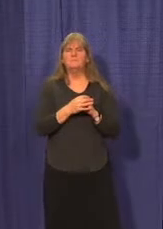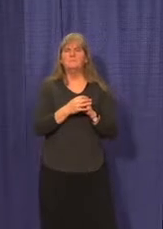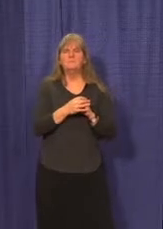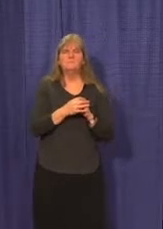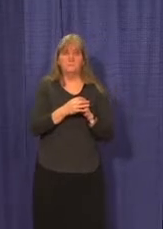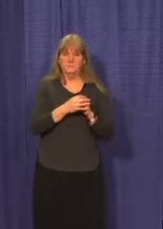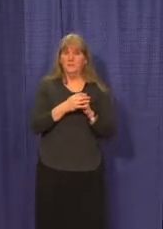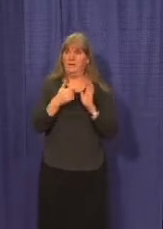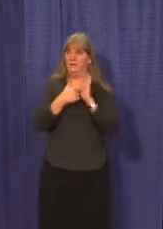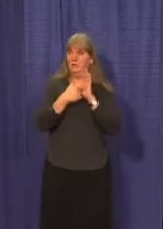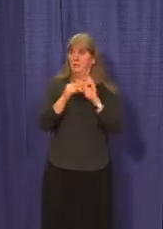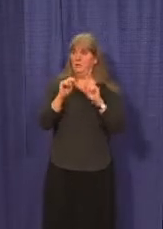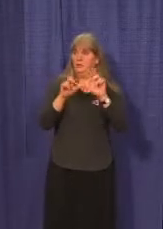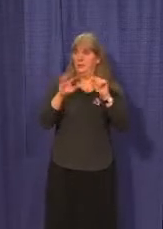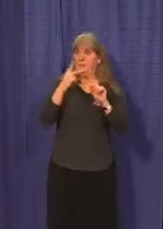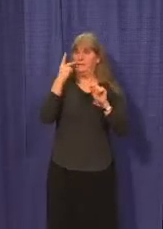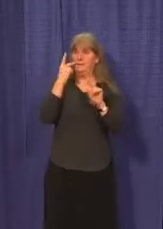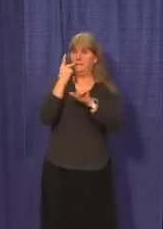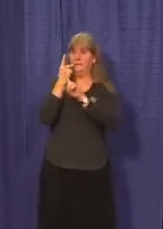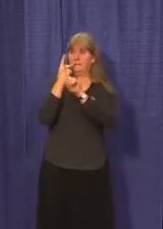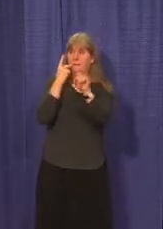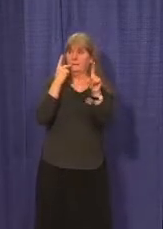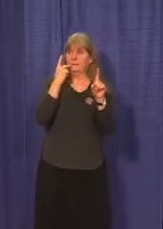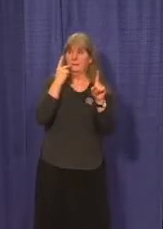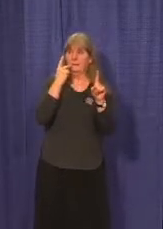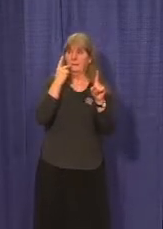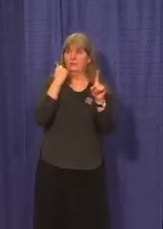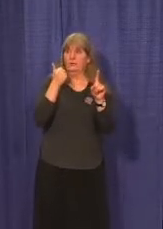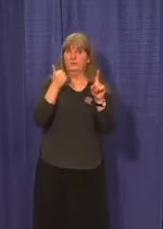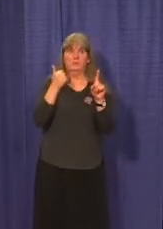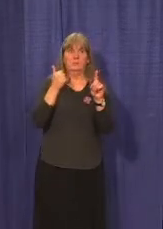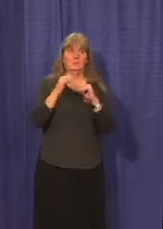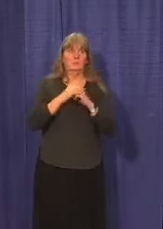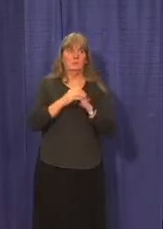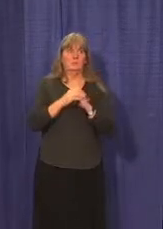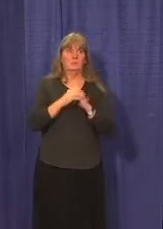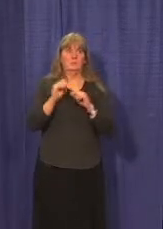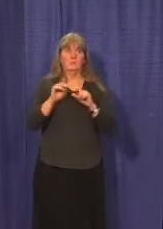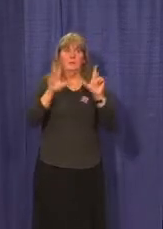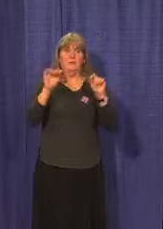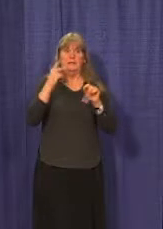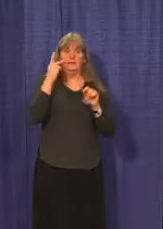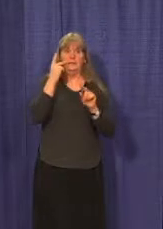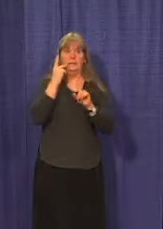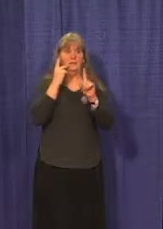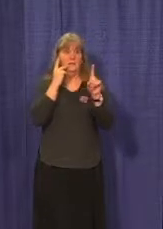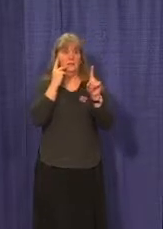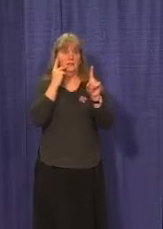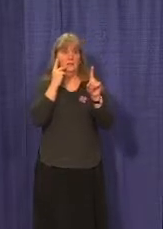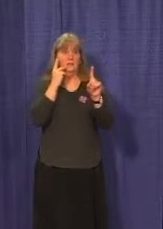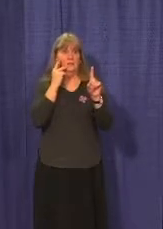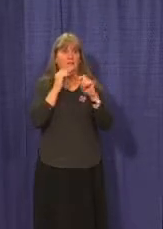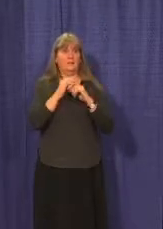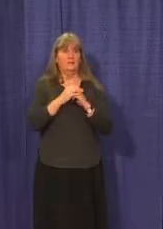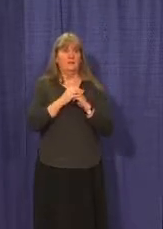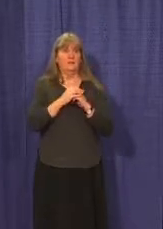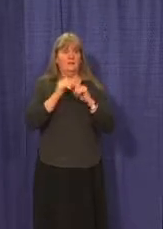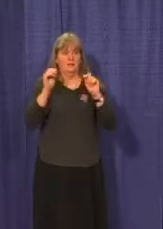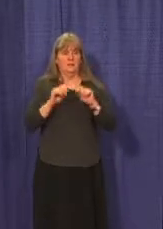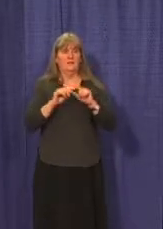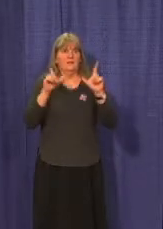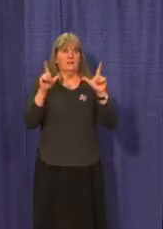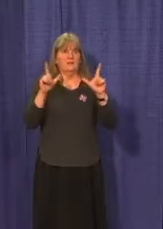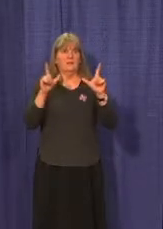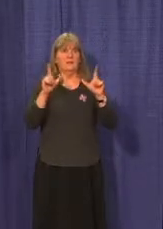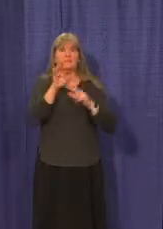Are we showing the slides, or are they coming through? The slides are